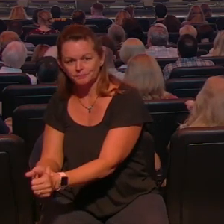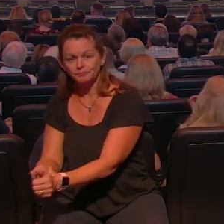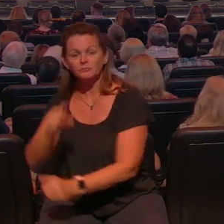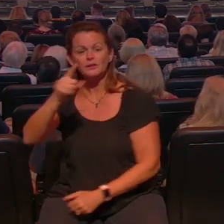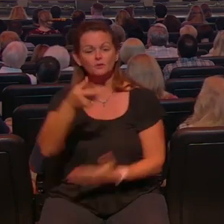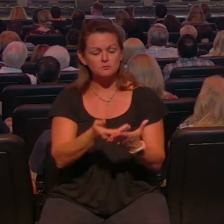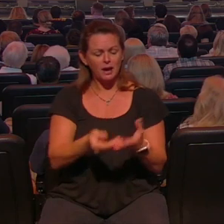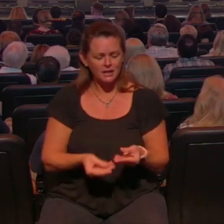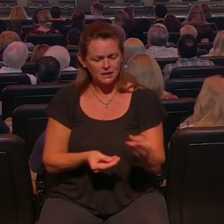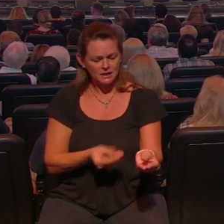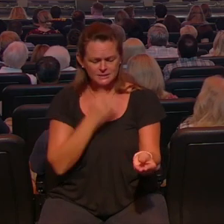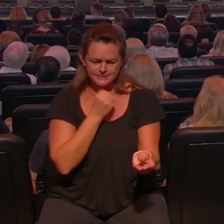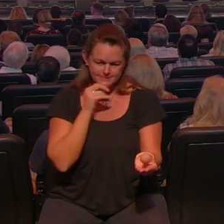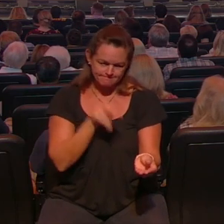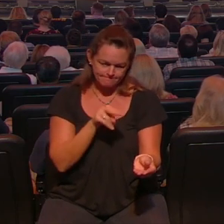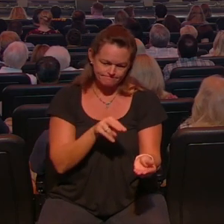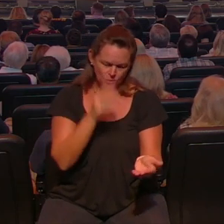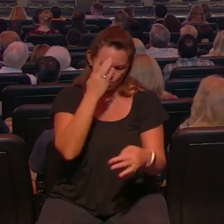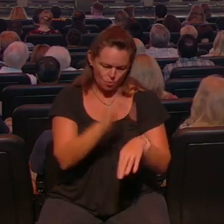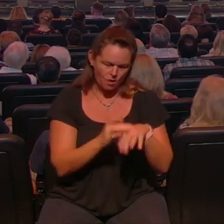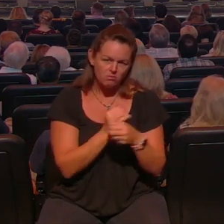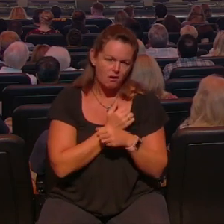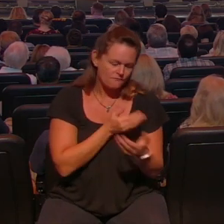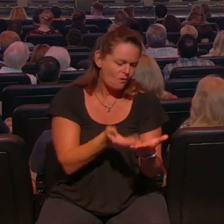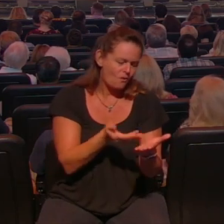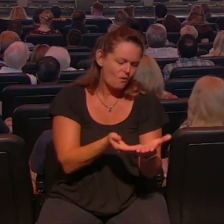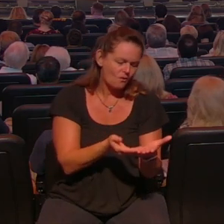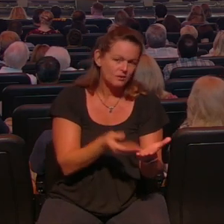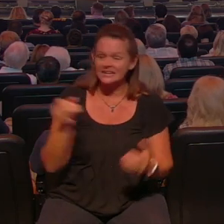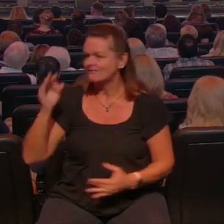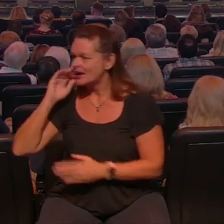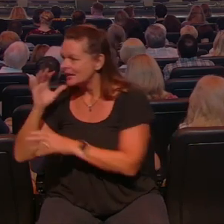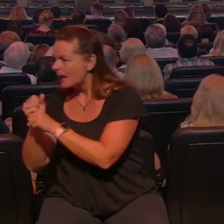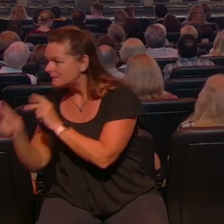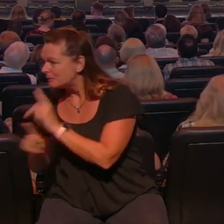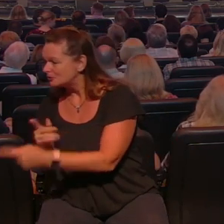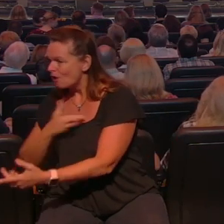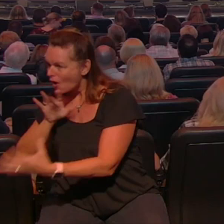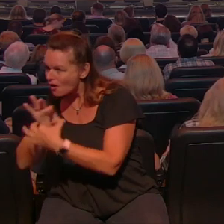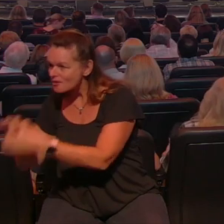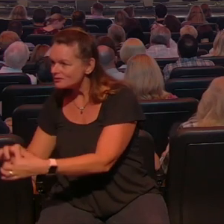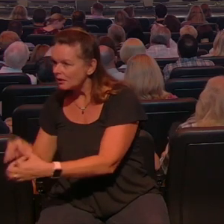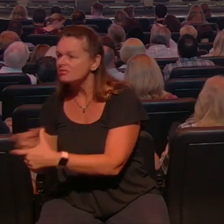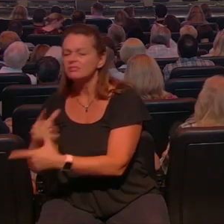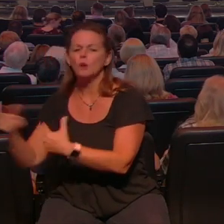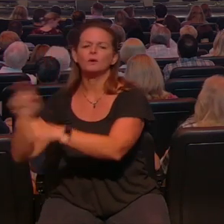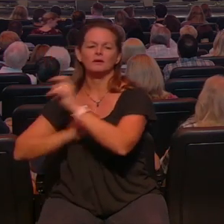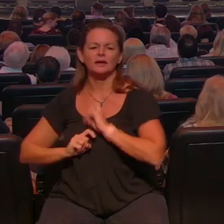I had a pastor say to me one time he said I know if I can get the people's hearts in the church then they'll give I said actually if you